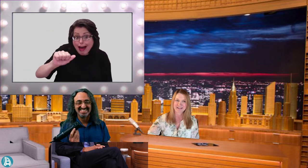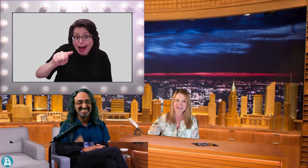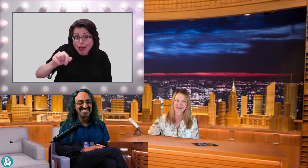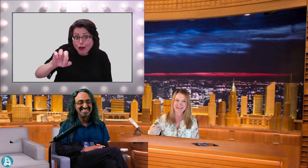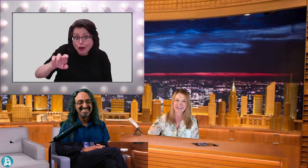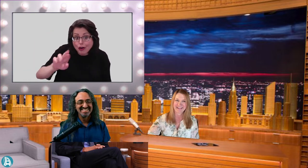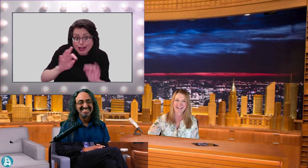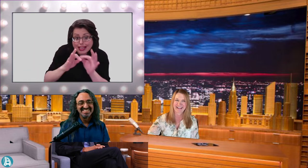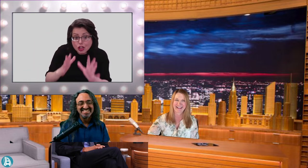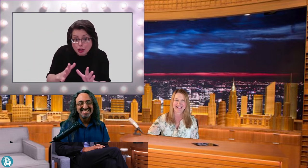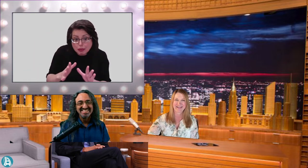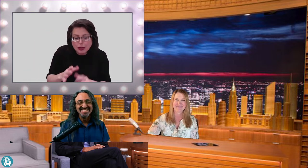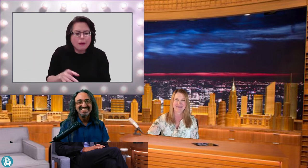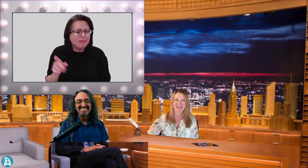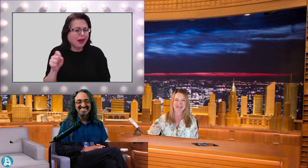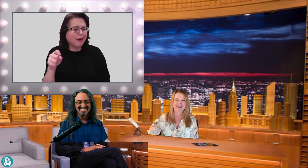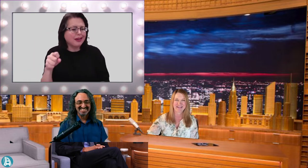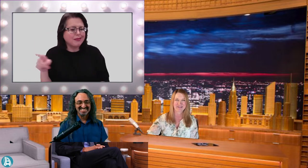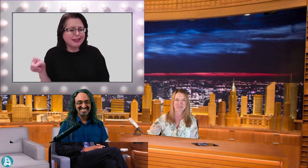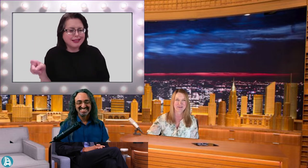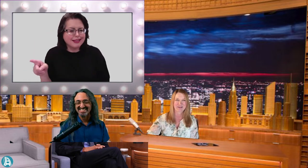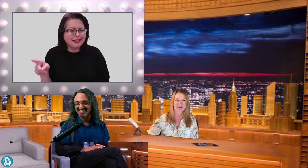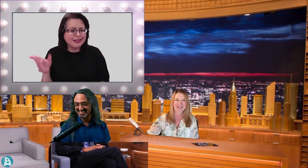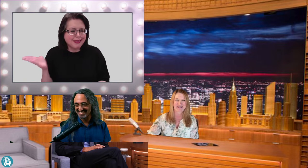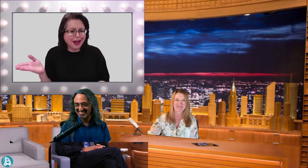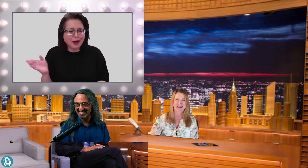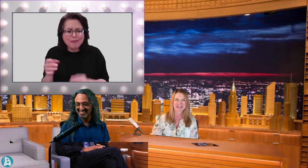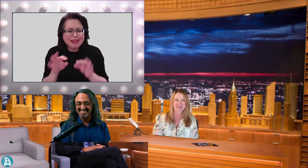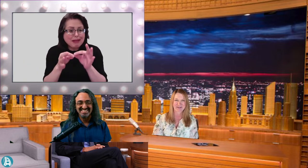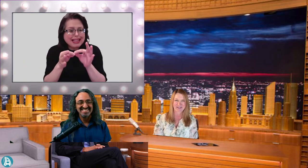And the interpreter is in Pittsburgh.